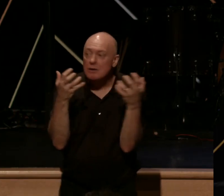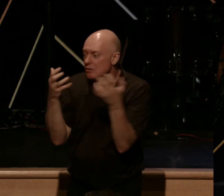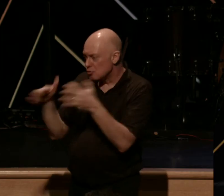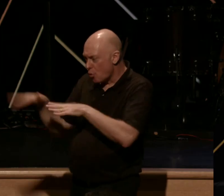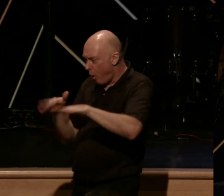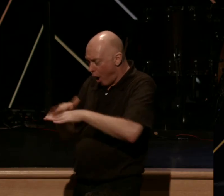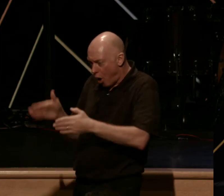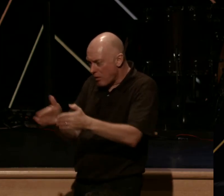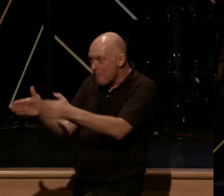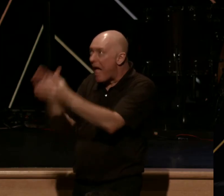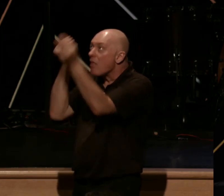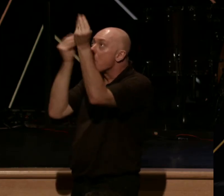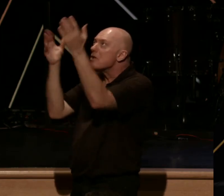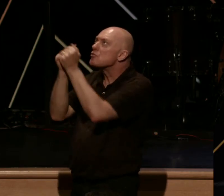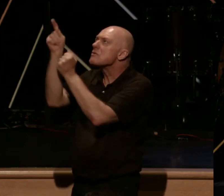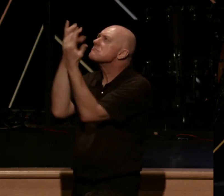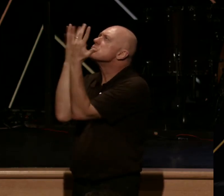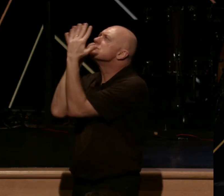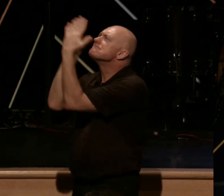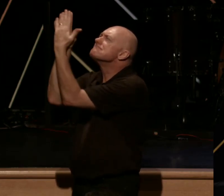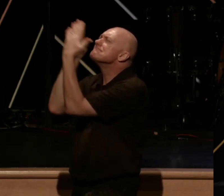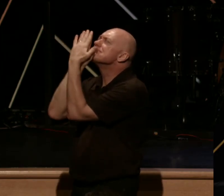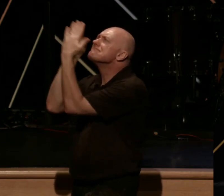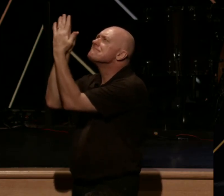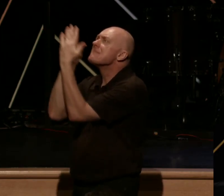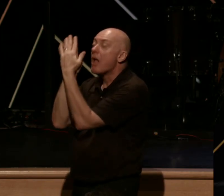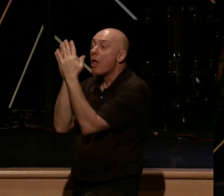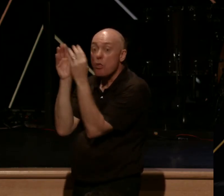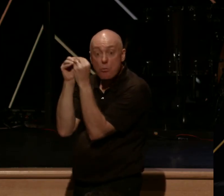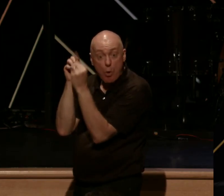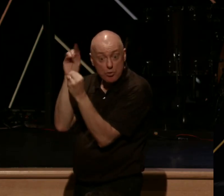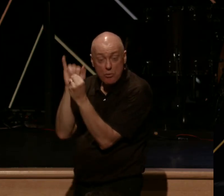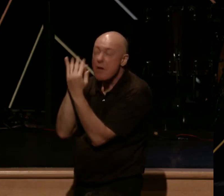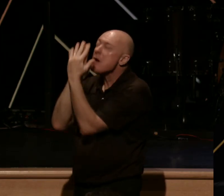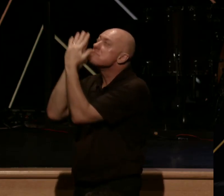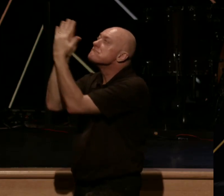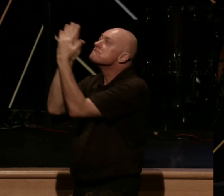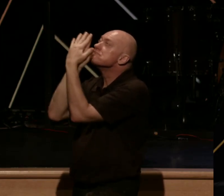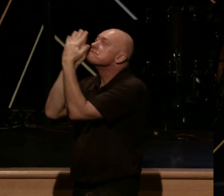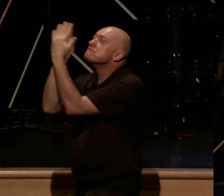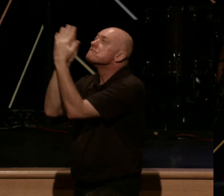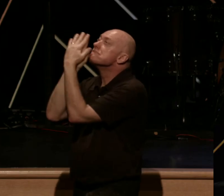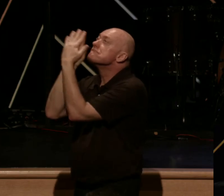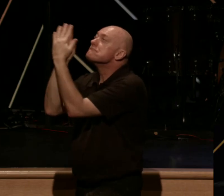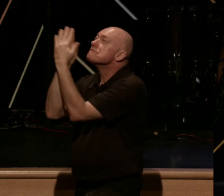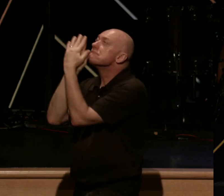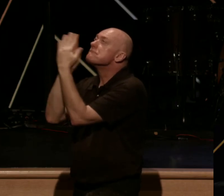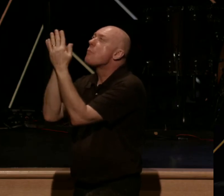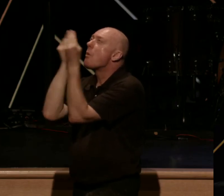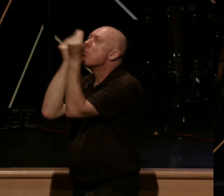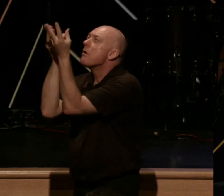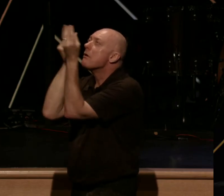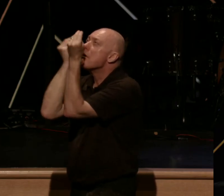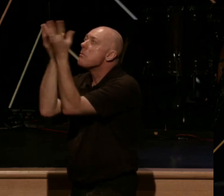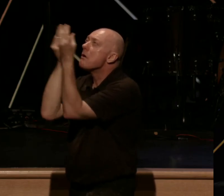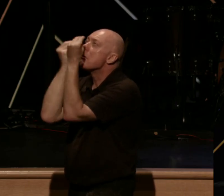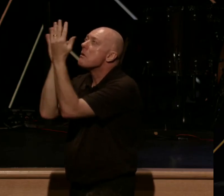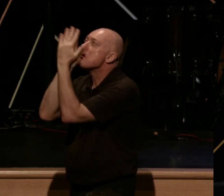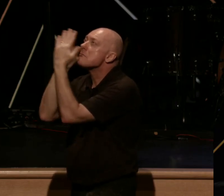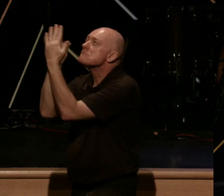obedience with him. And the more we do that, the more we walk on the path of obedience with Jesus Christ, the more